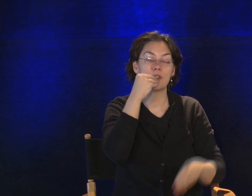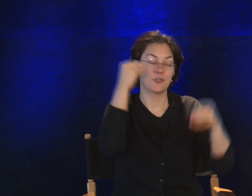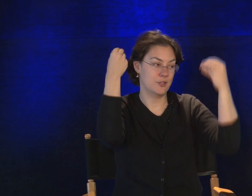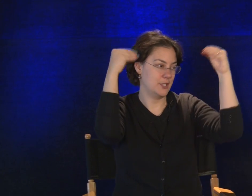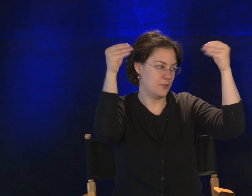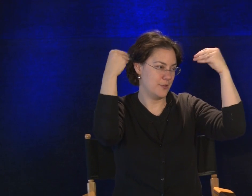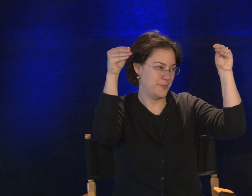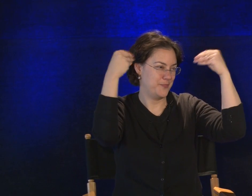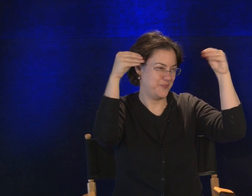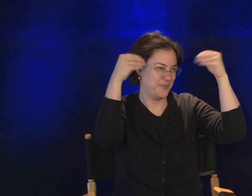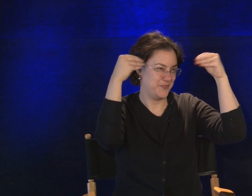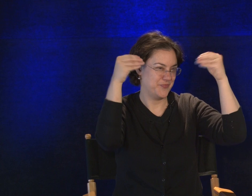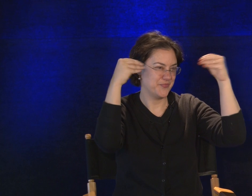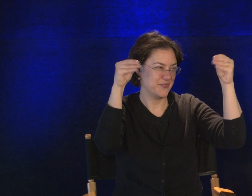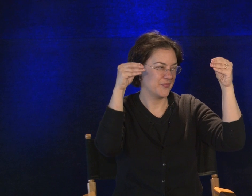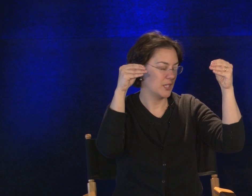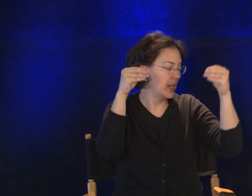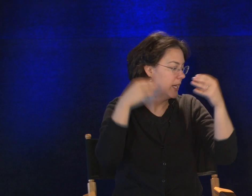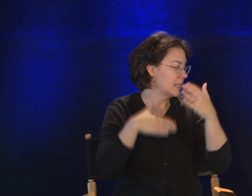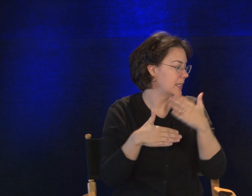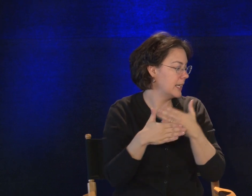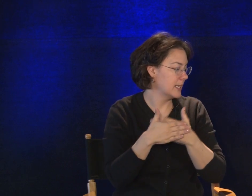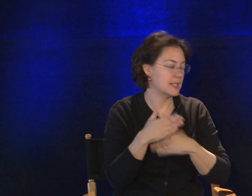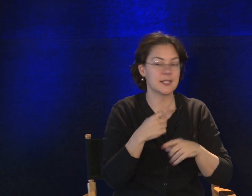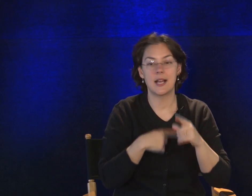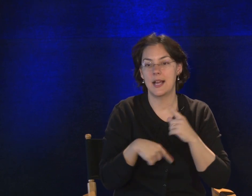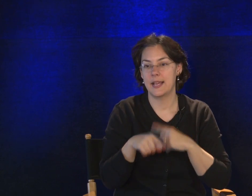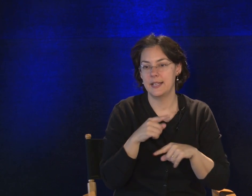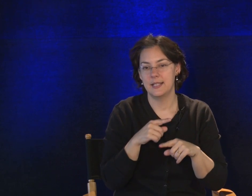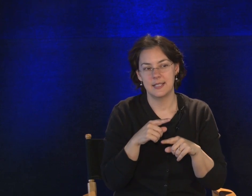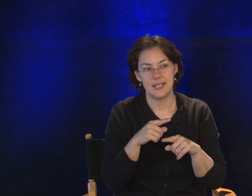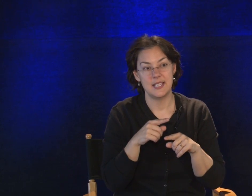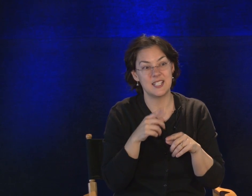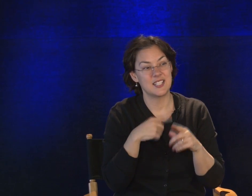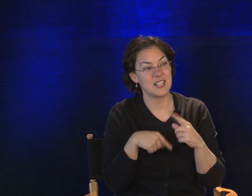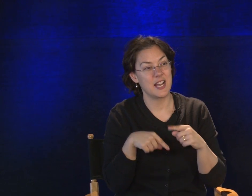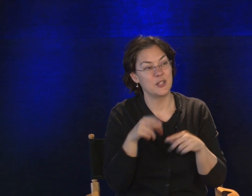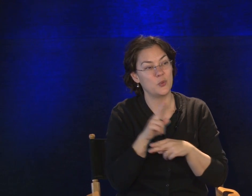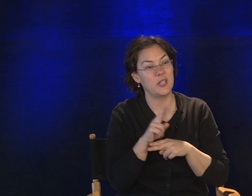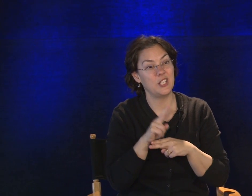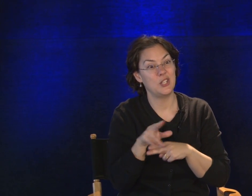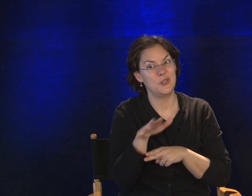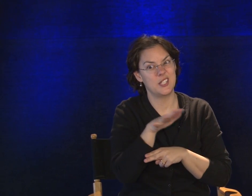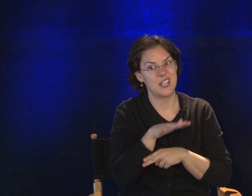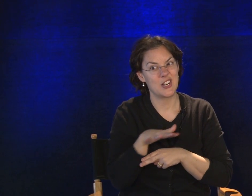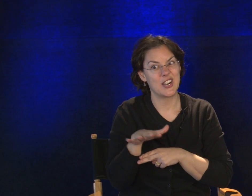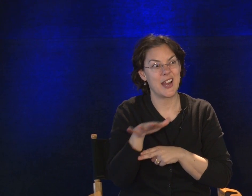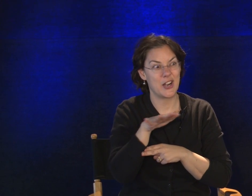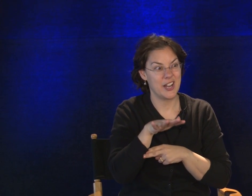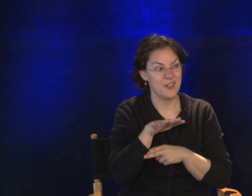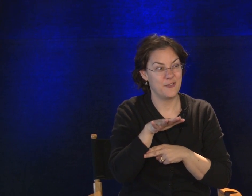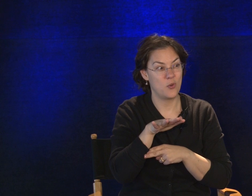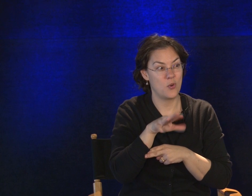Grocery store. The next sign is a sign that we use in our area for